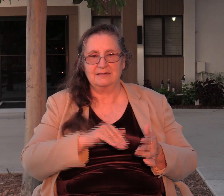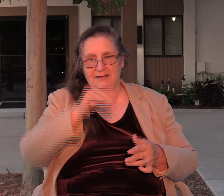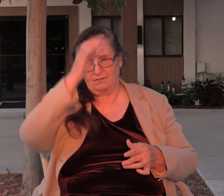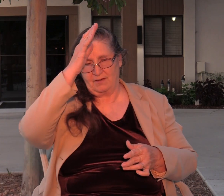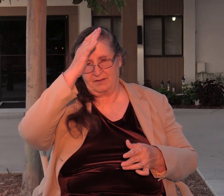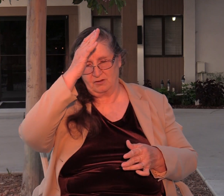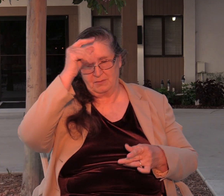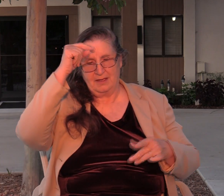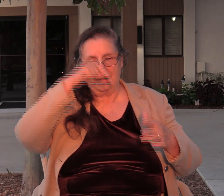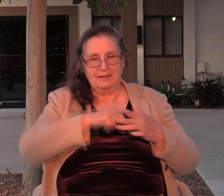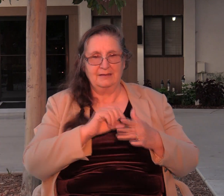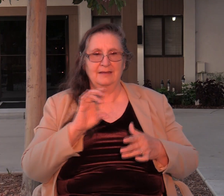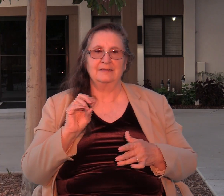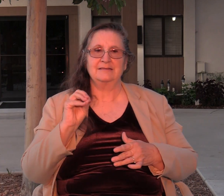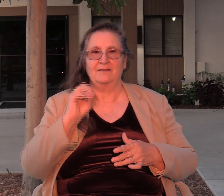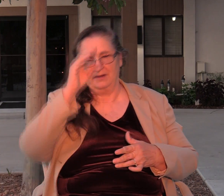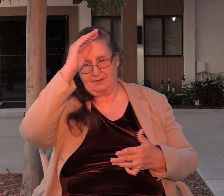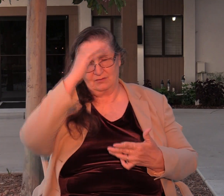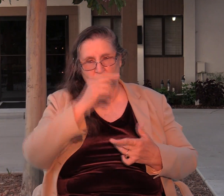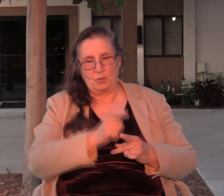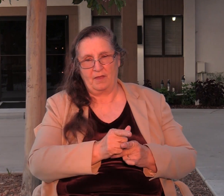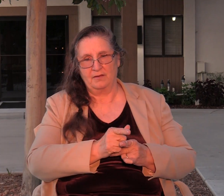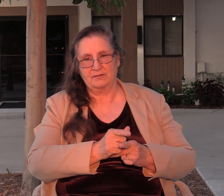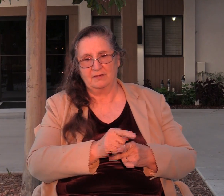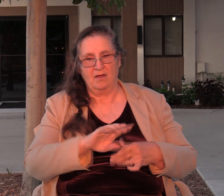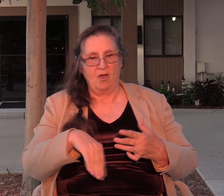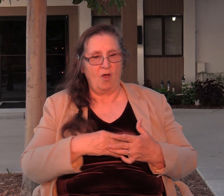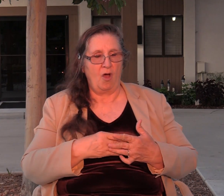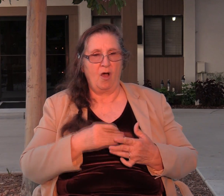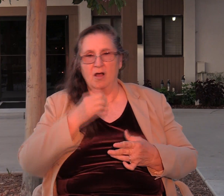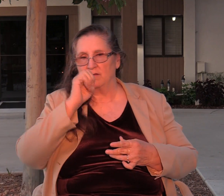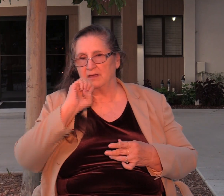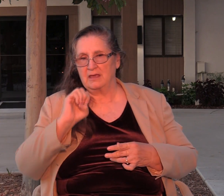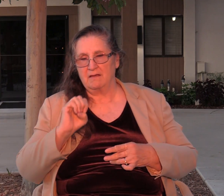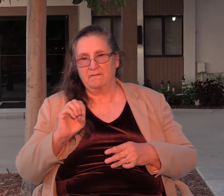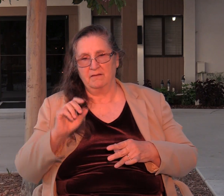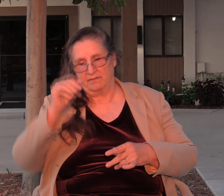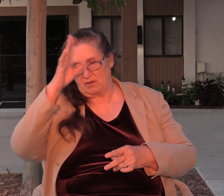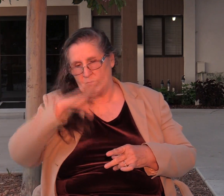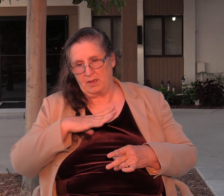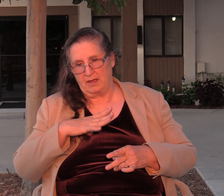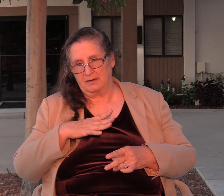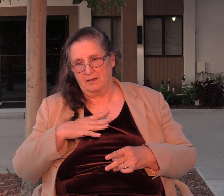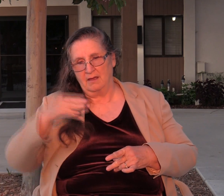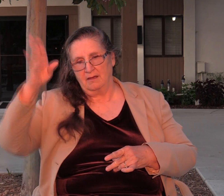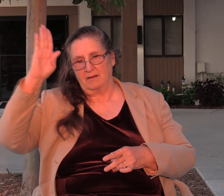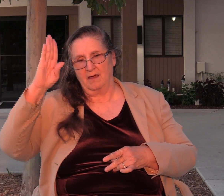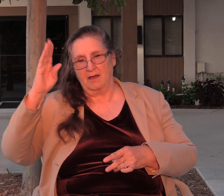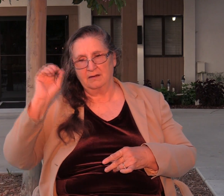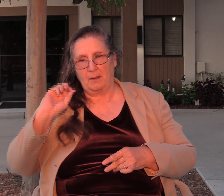brothers and all the evil of the men of Ashechem God returned on their own heads